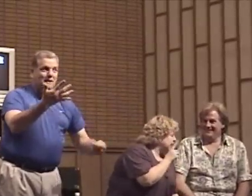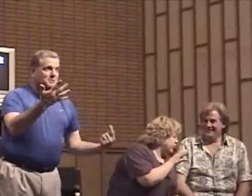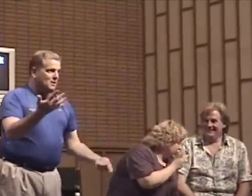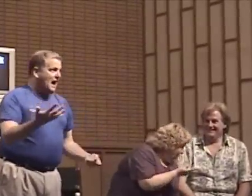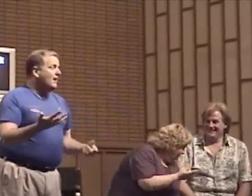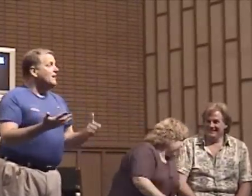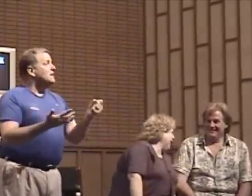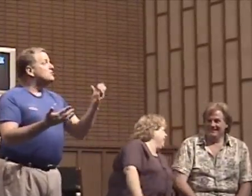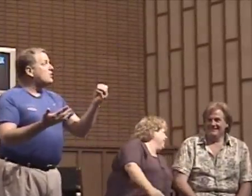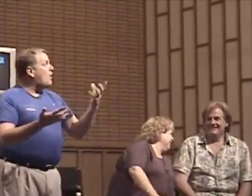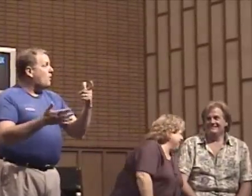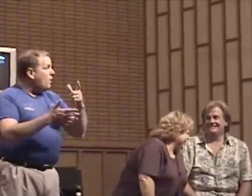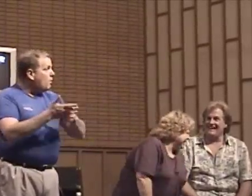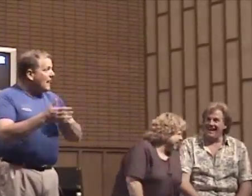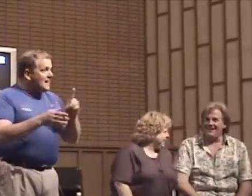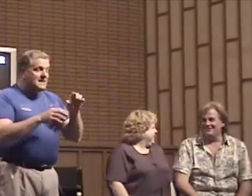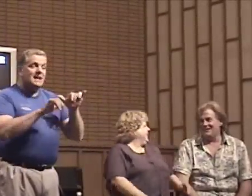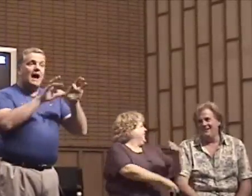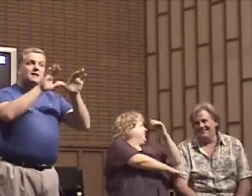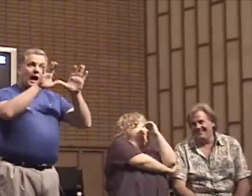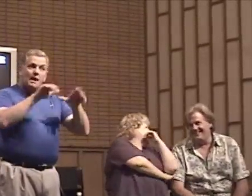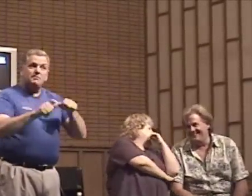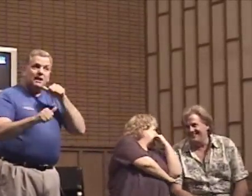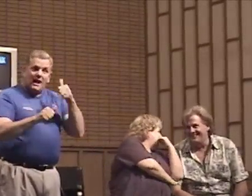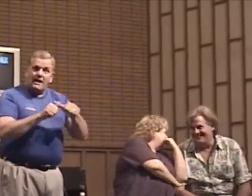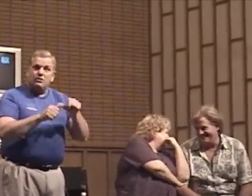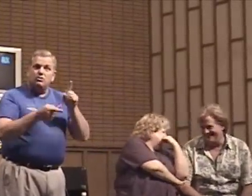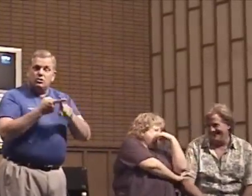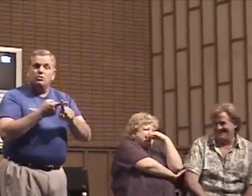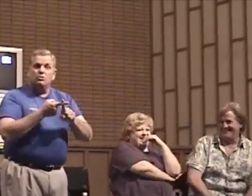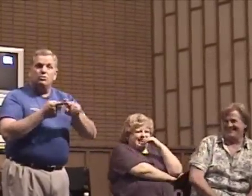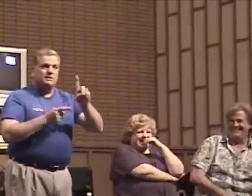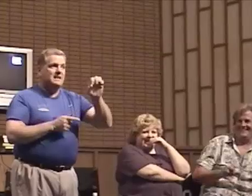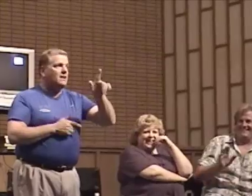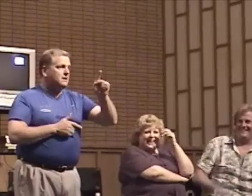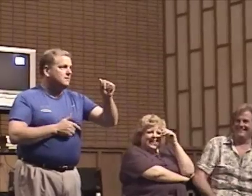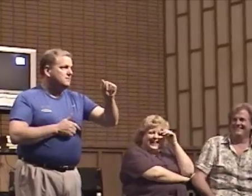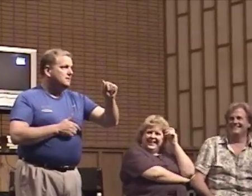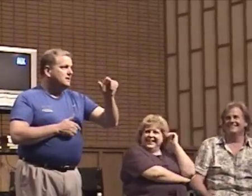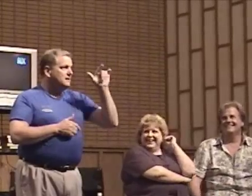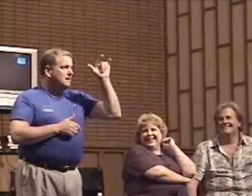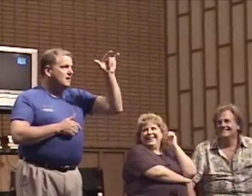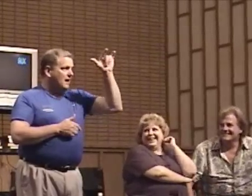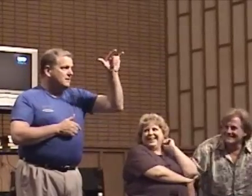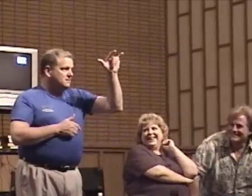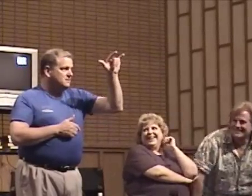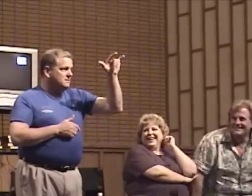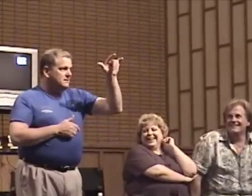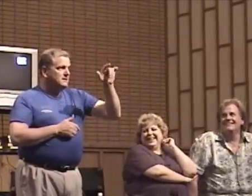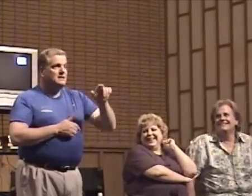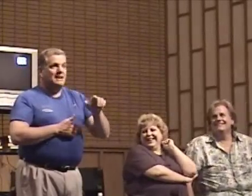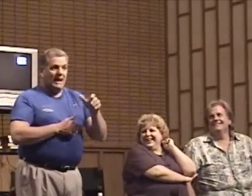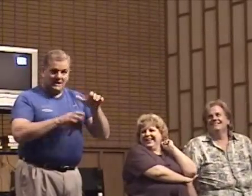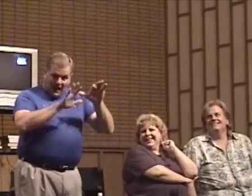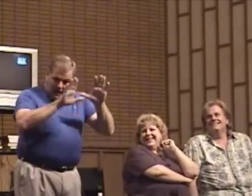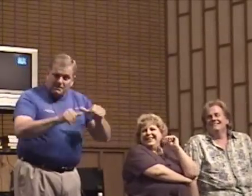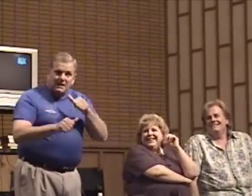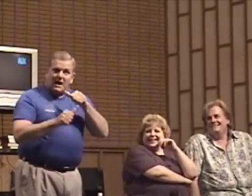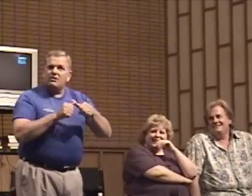was about. What was the call? I typed the letters. can see how they're in. And I typed the letter.